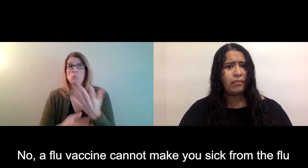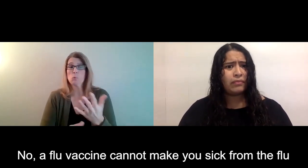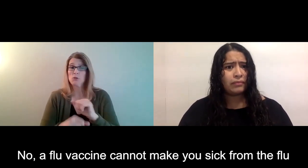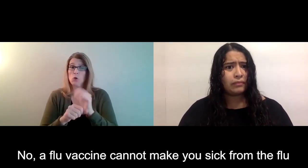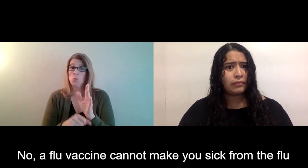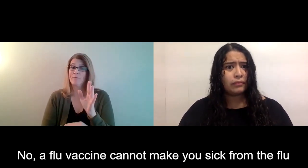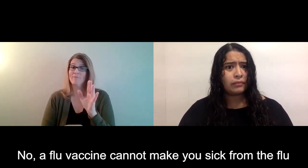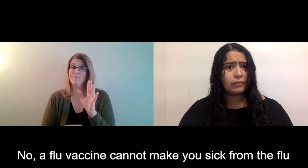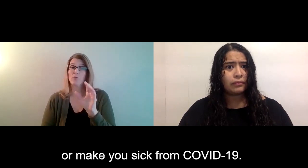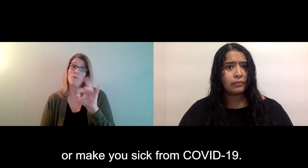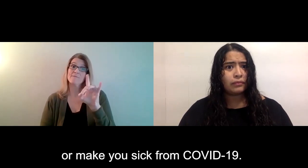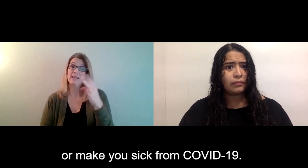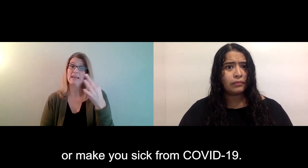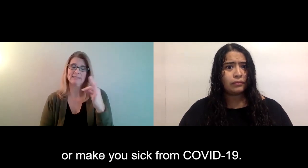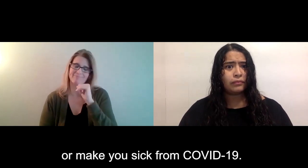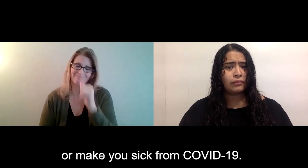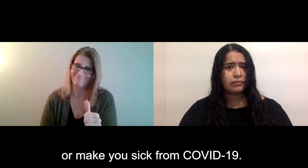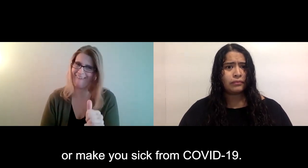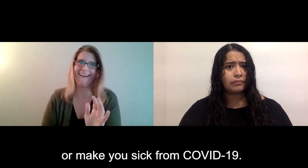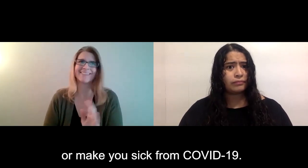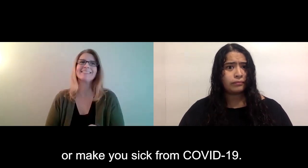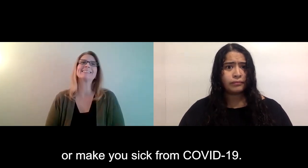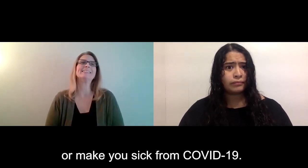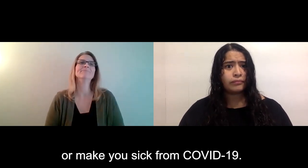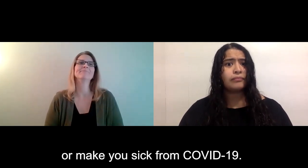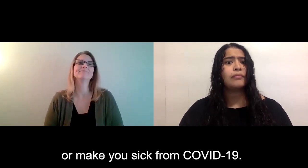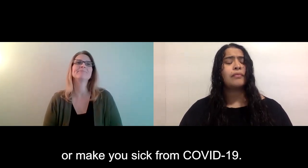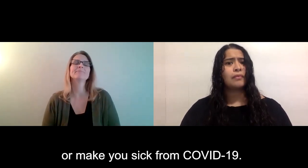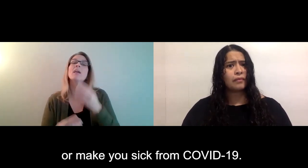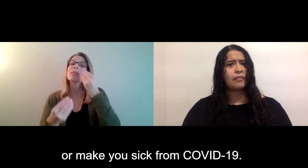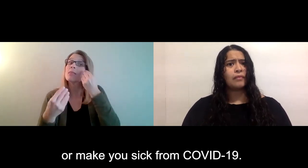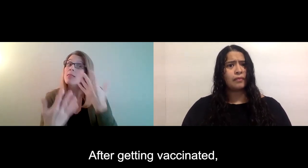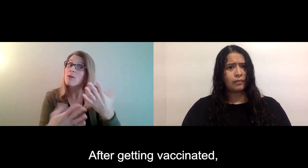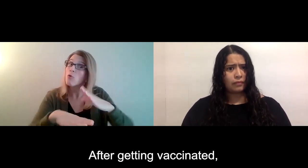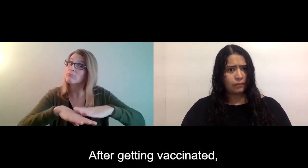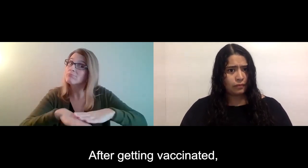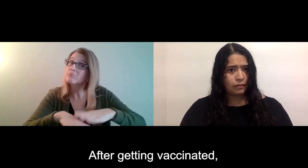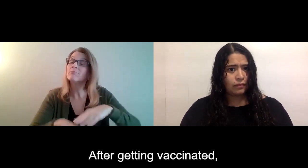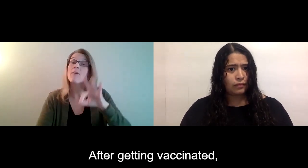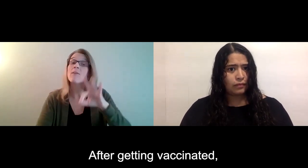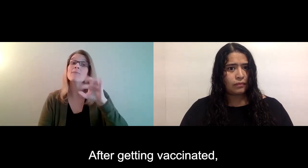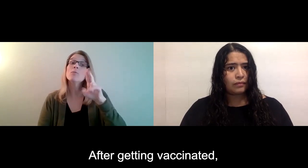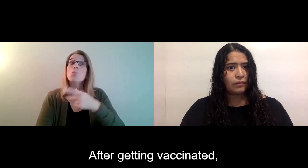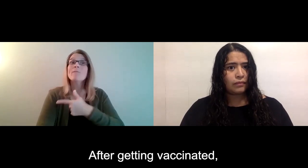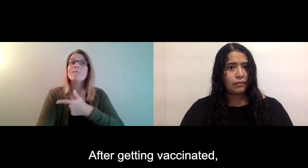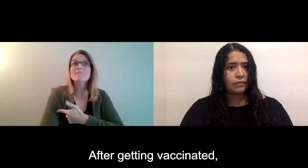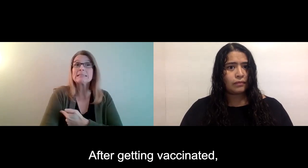A flu vaccine cannot make you sick from the flu or make you sick from COVID-19.